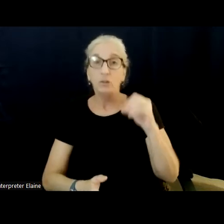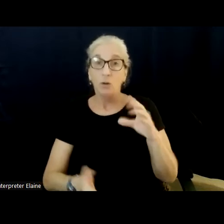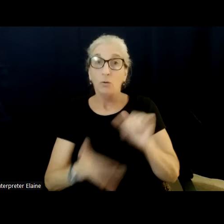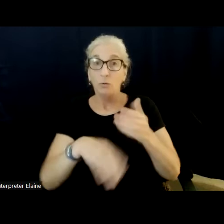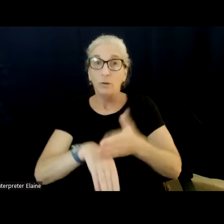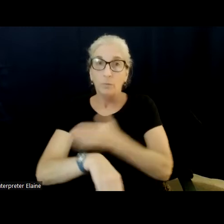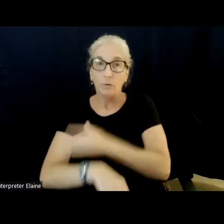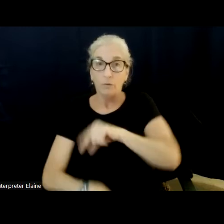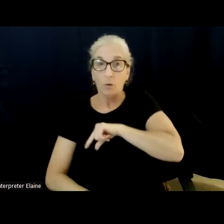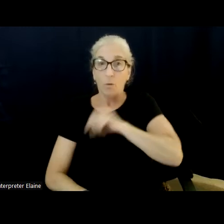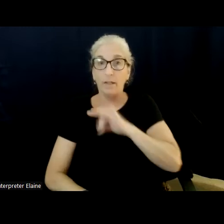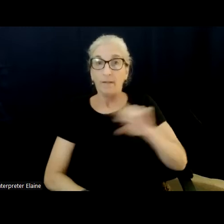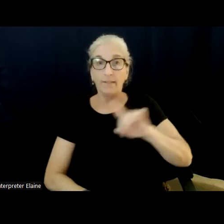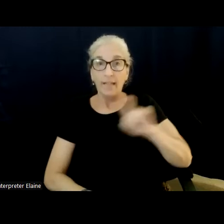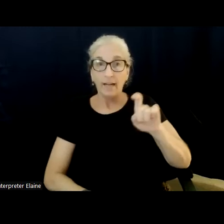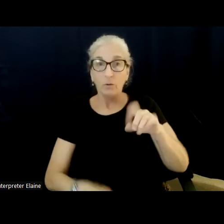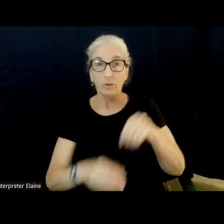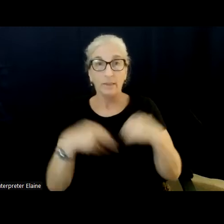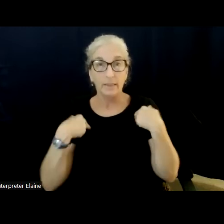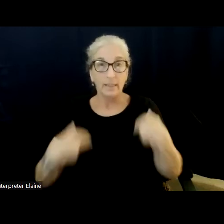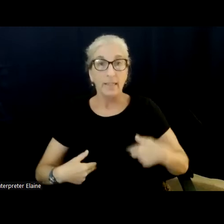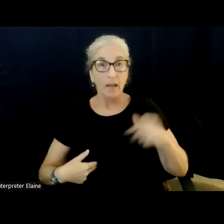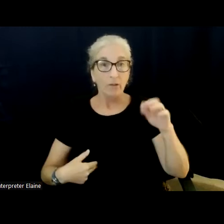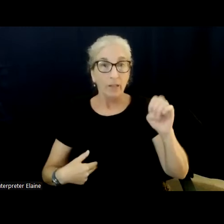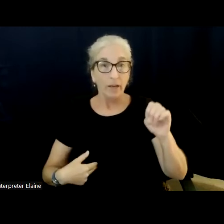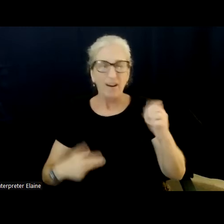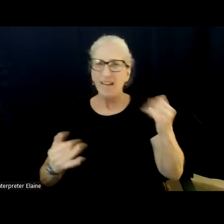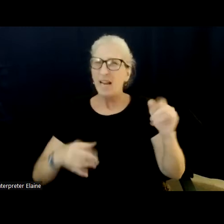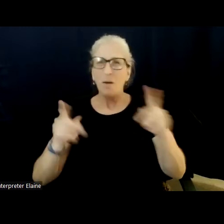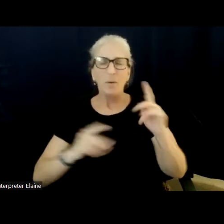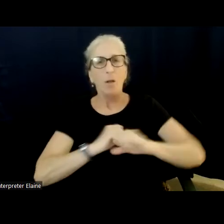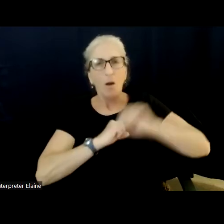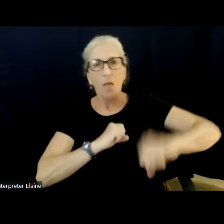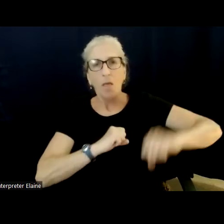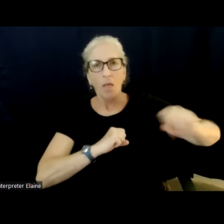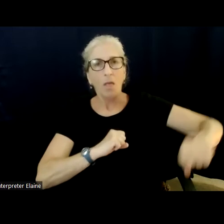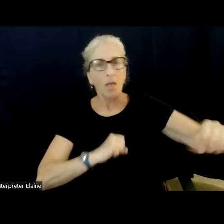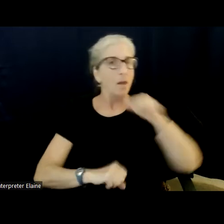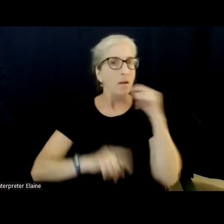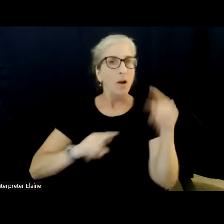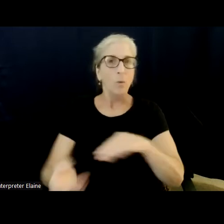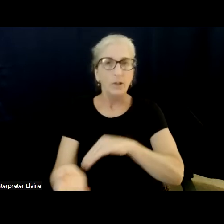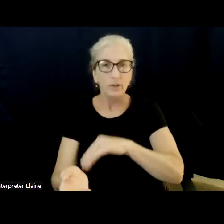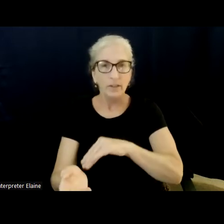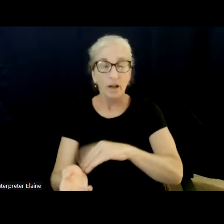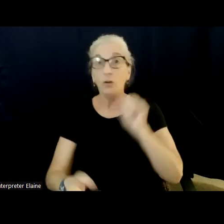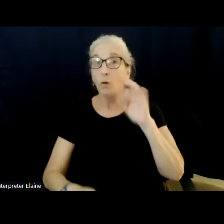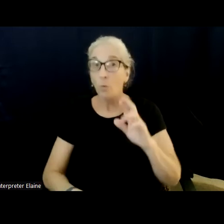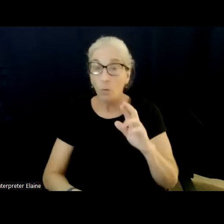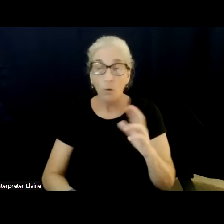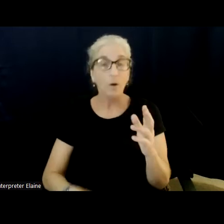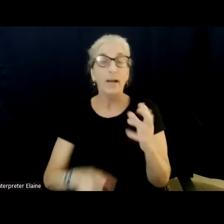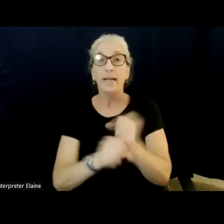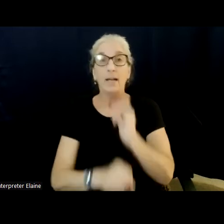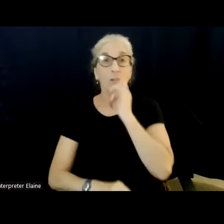Because we hear way too long of people waiting, way too long of getting the wrong diagnosis, which is only truer in marginalized community.